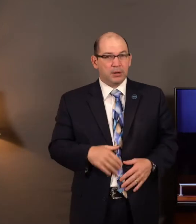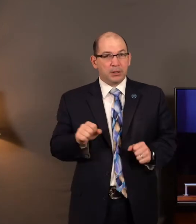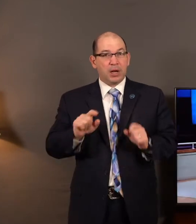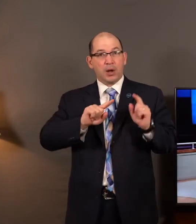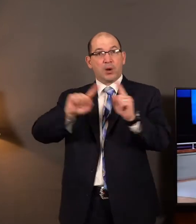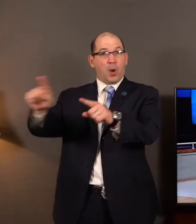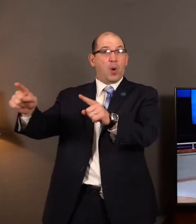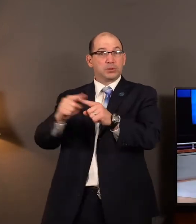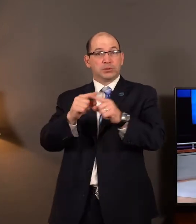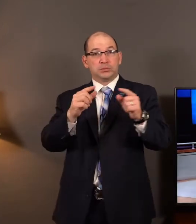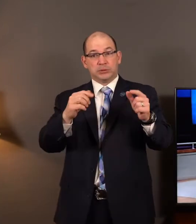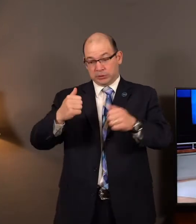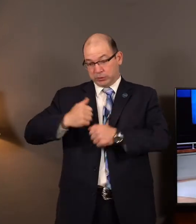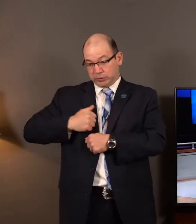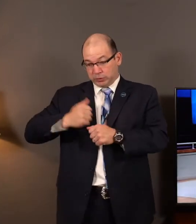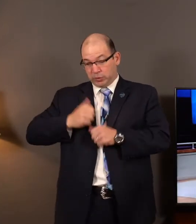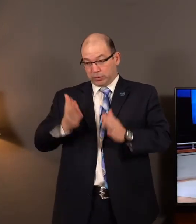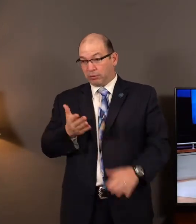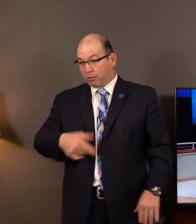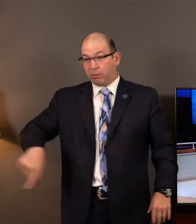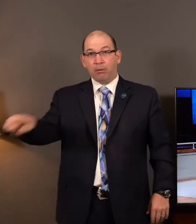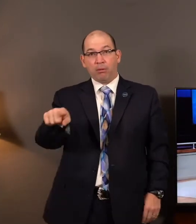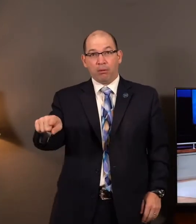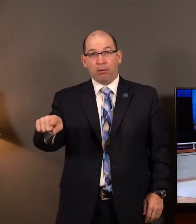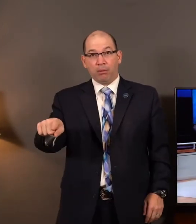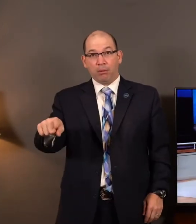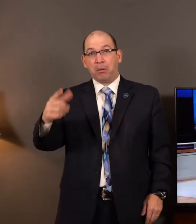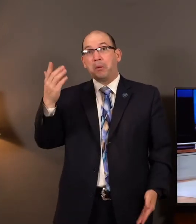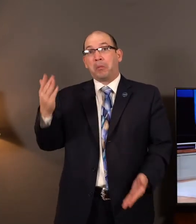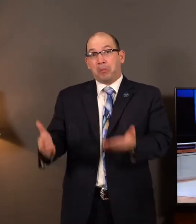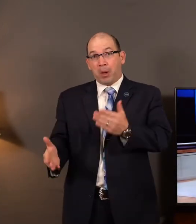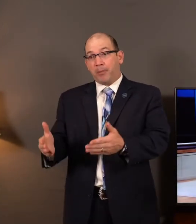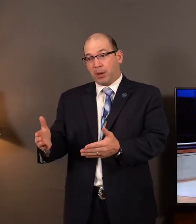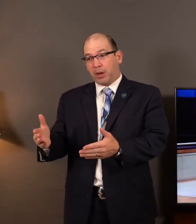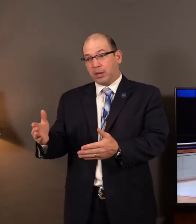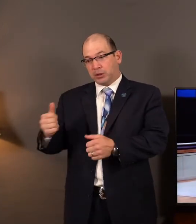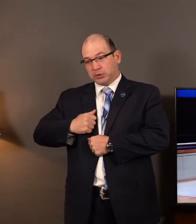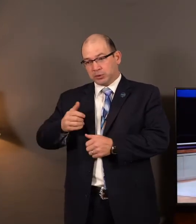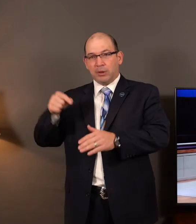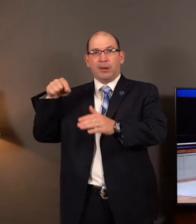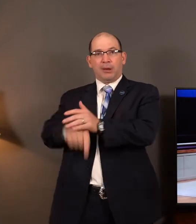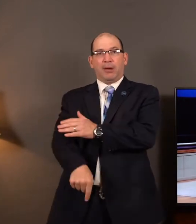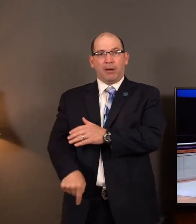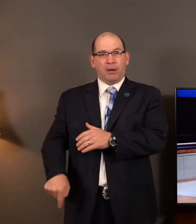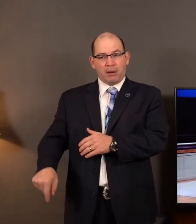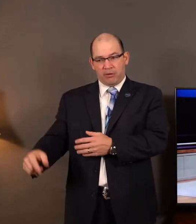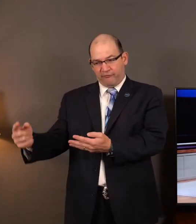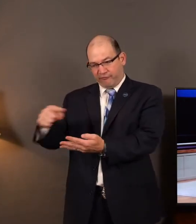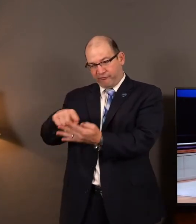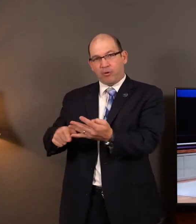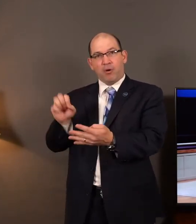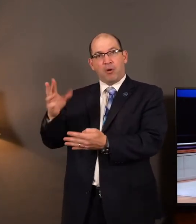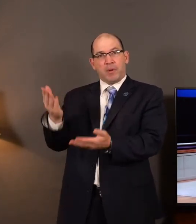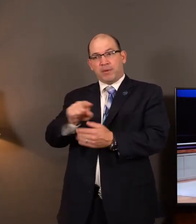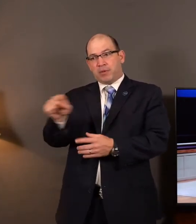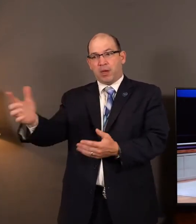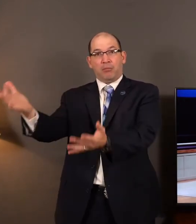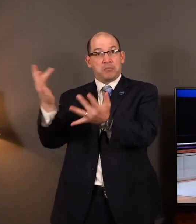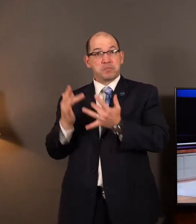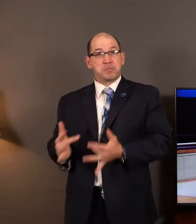out to the Syrian army. And yes they might be killed going into enemy camp. Or the enemy might have mercy on them. And give them